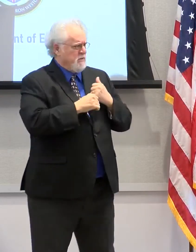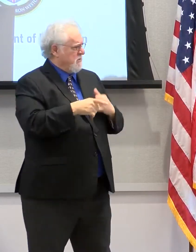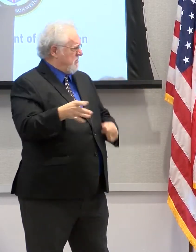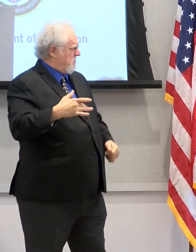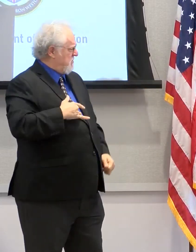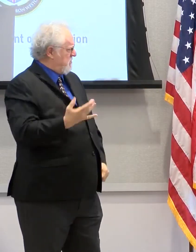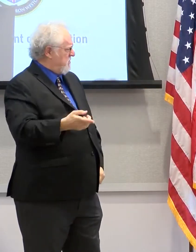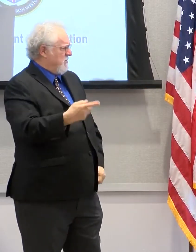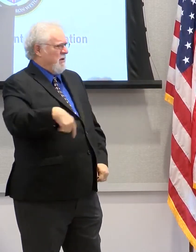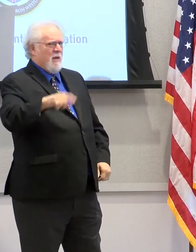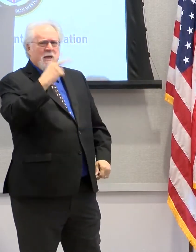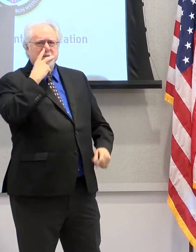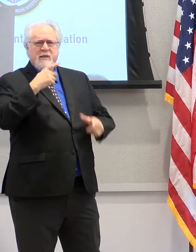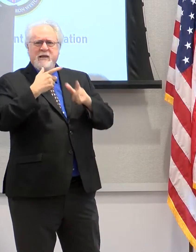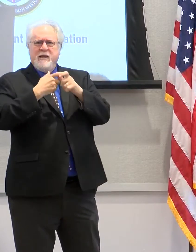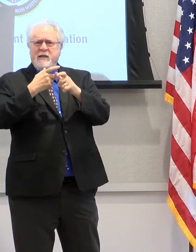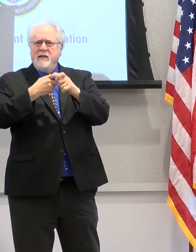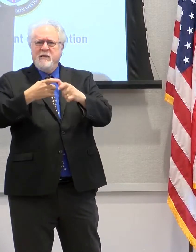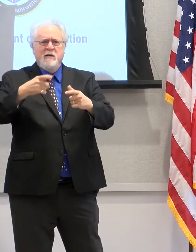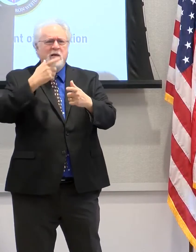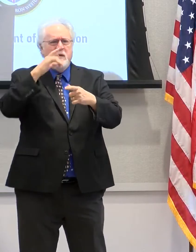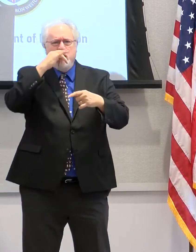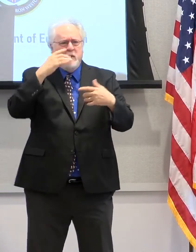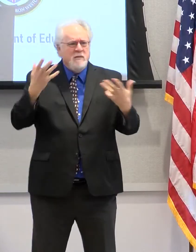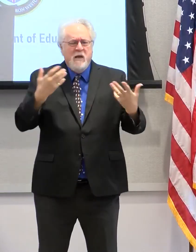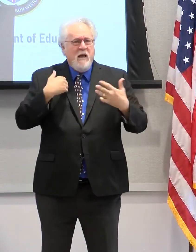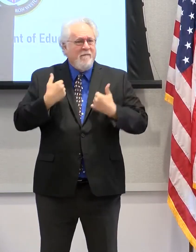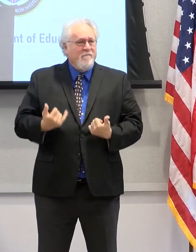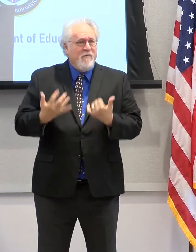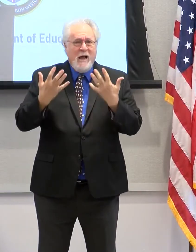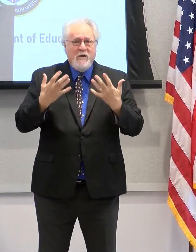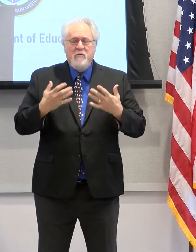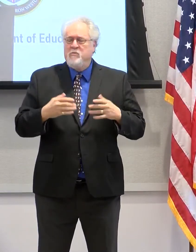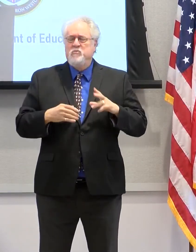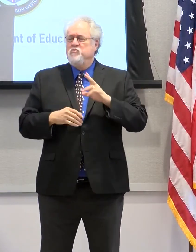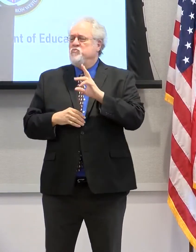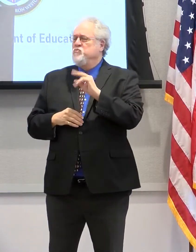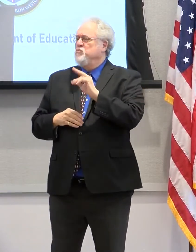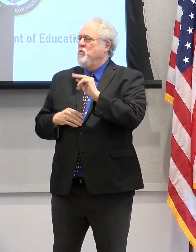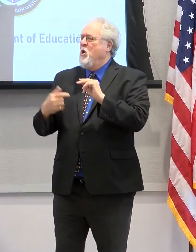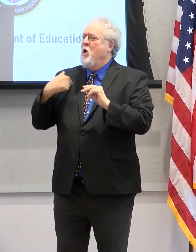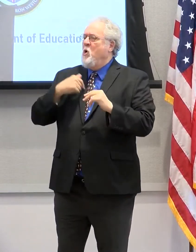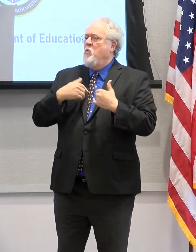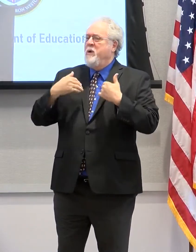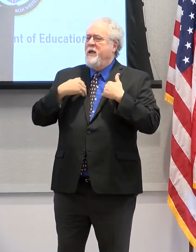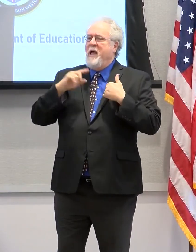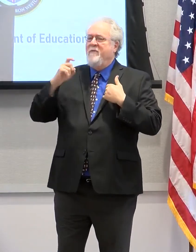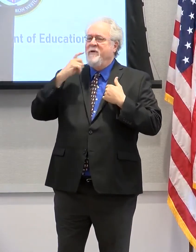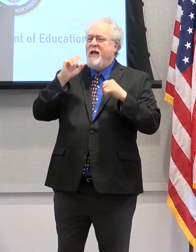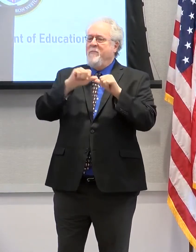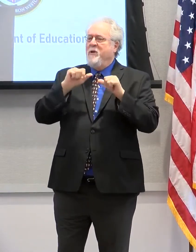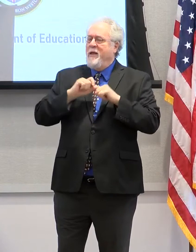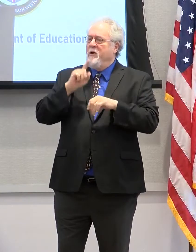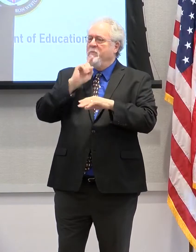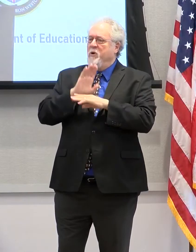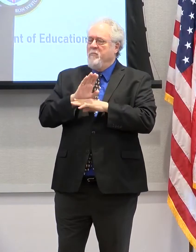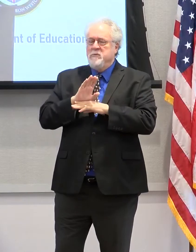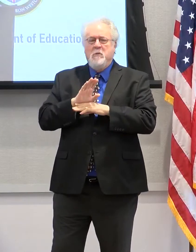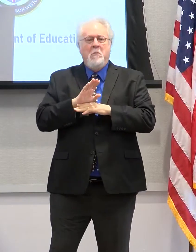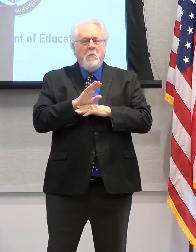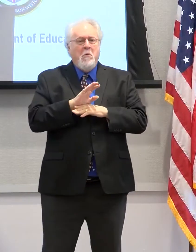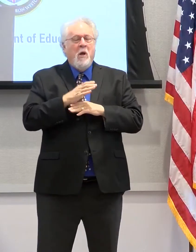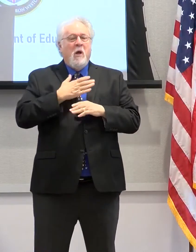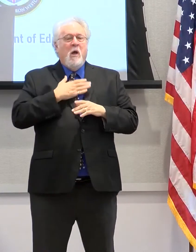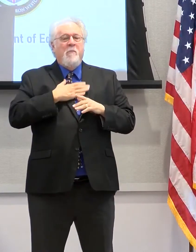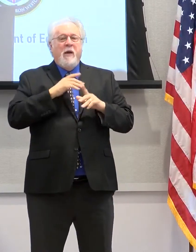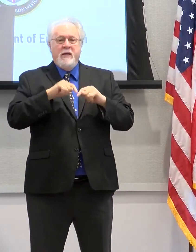I see all these kids just running on campus. Is there a fire or something? She told me no, that we're having a capital area of promise. And so my